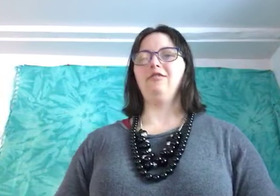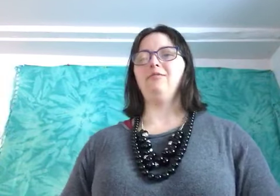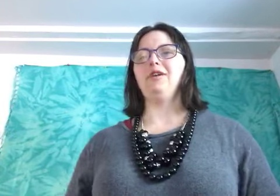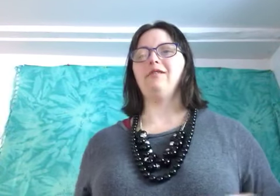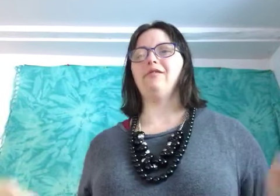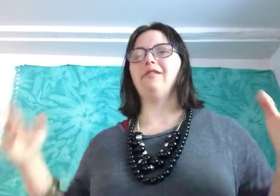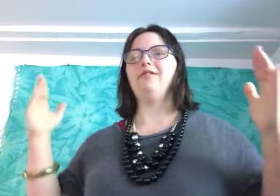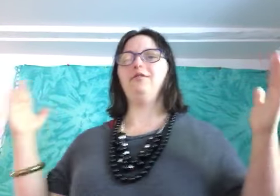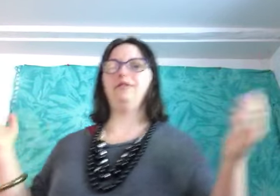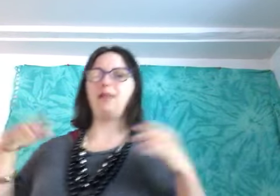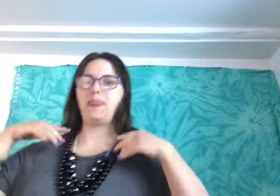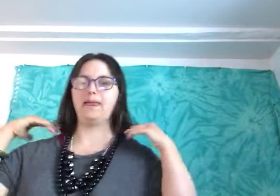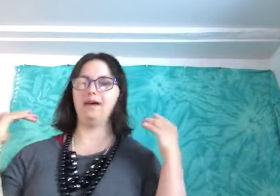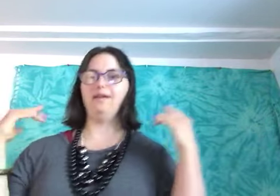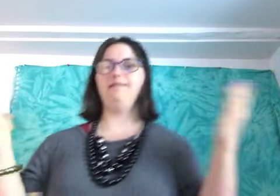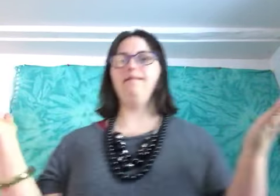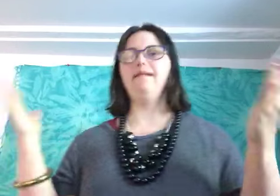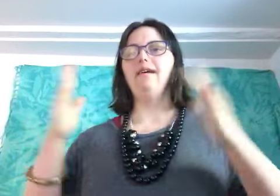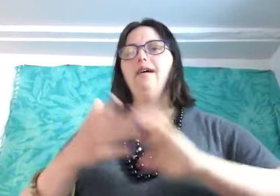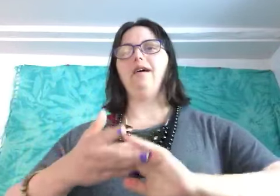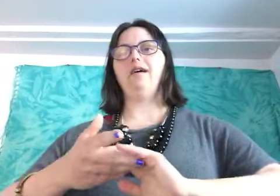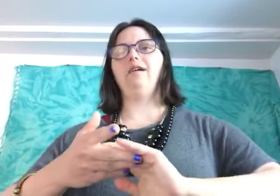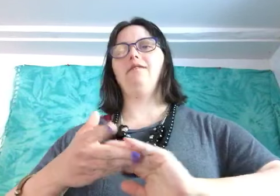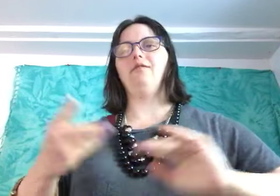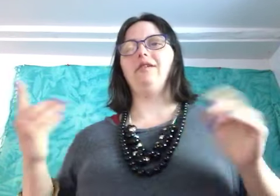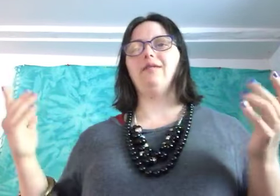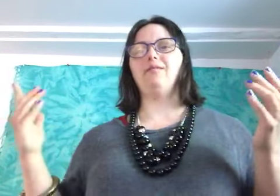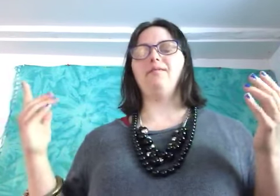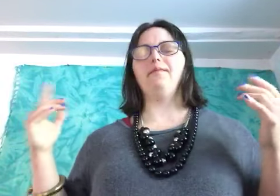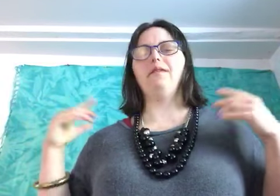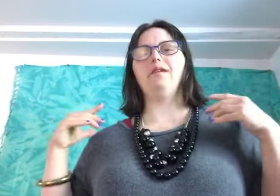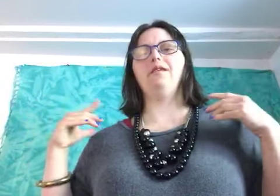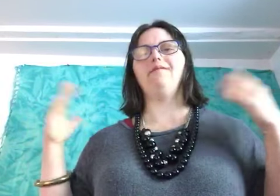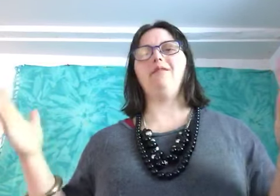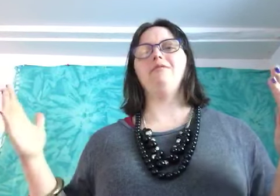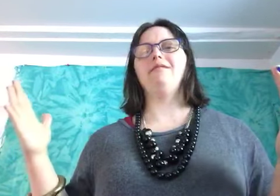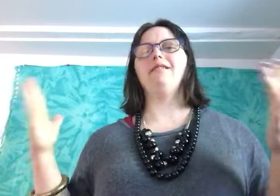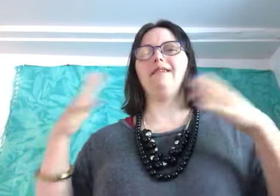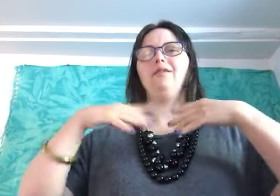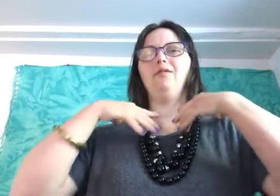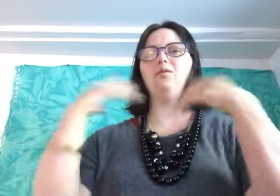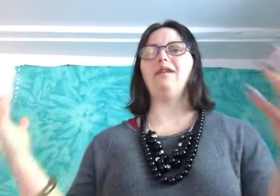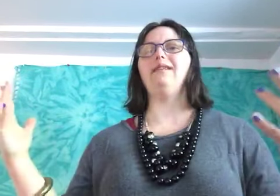YouTube channel to to get views that you want it